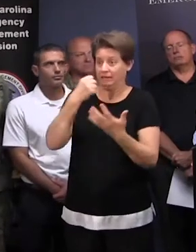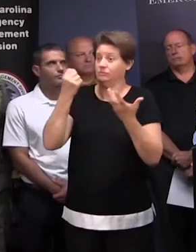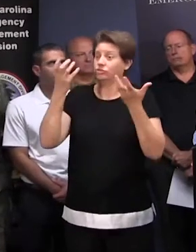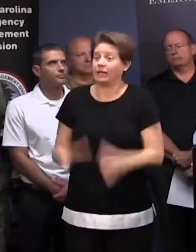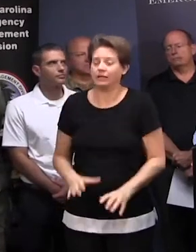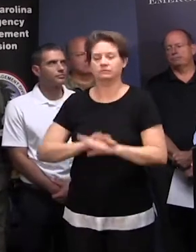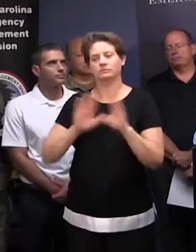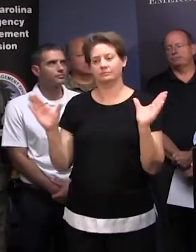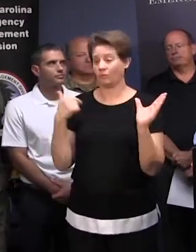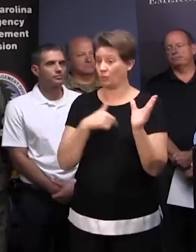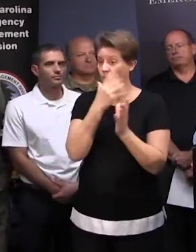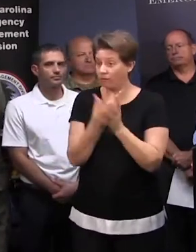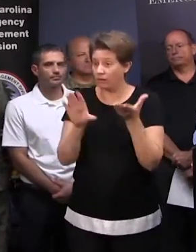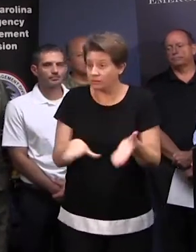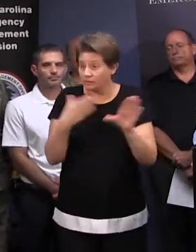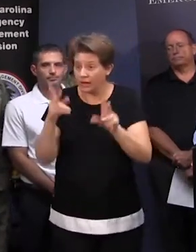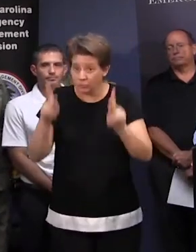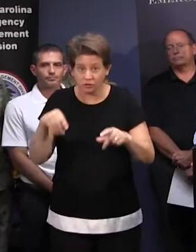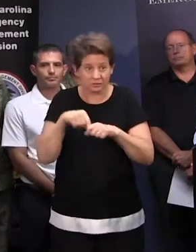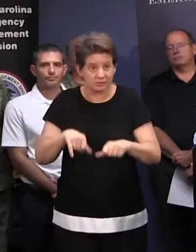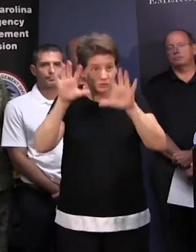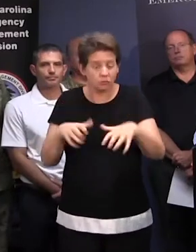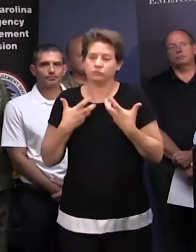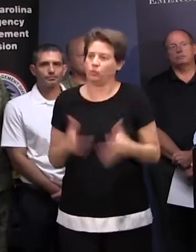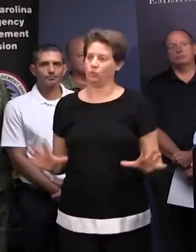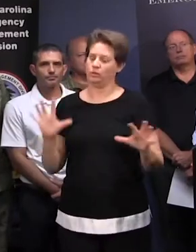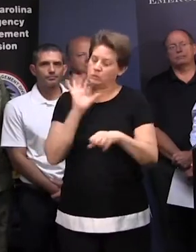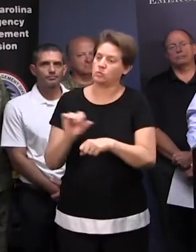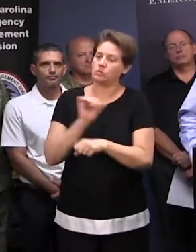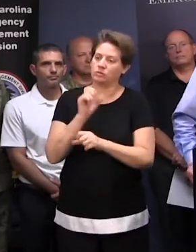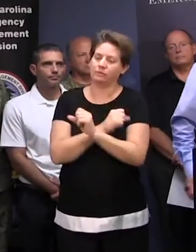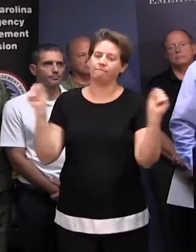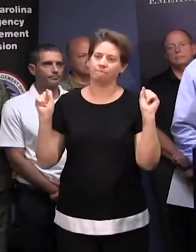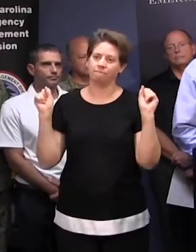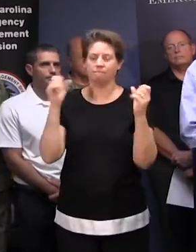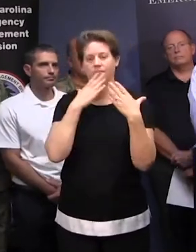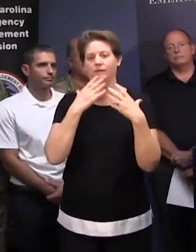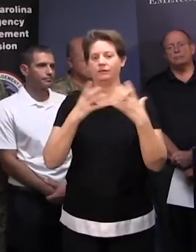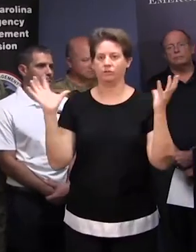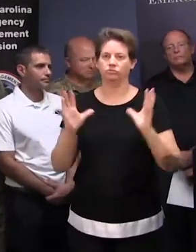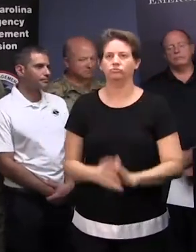to lose a single life in South Carolina of this storm. We're working hard. Thank you very much.